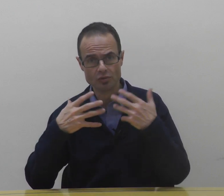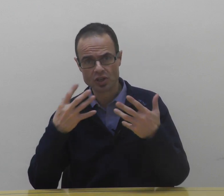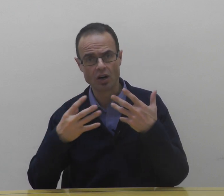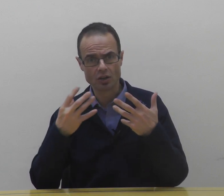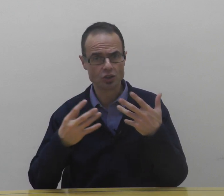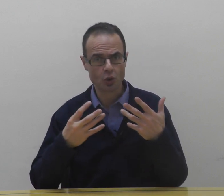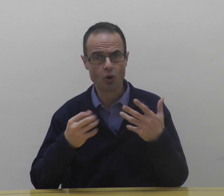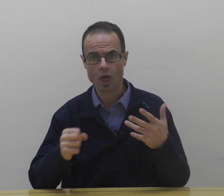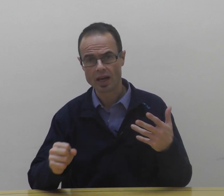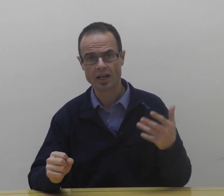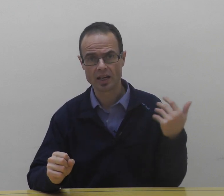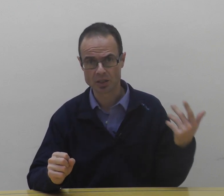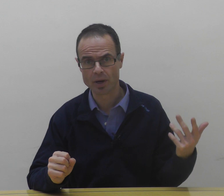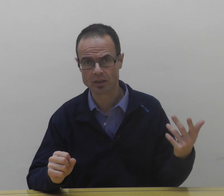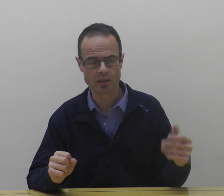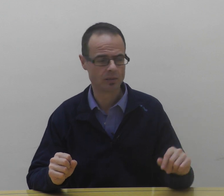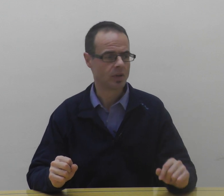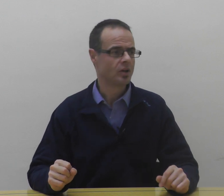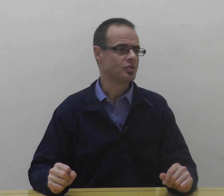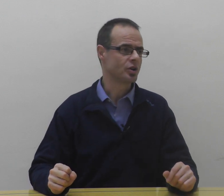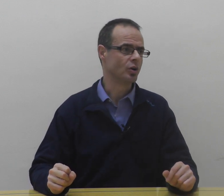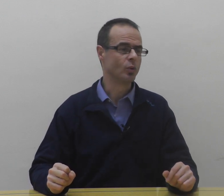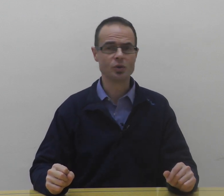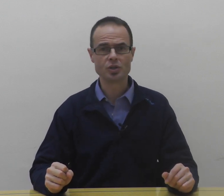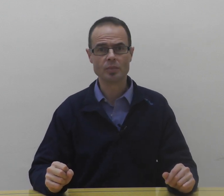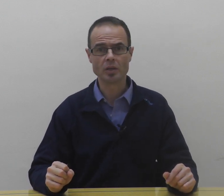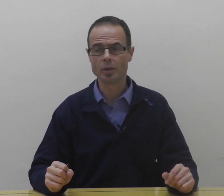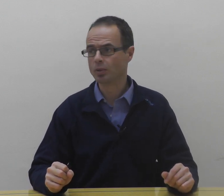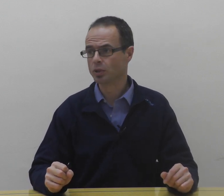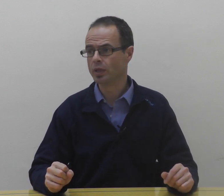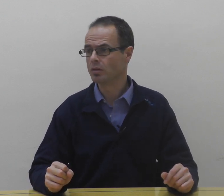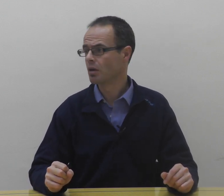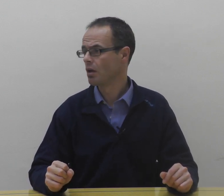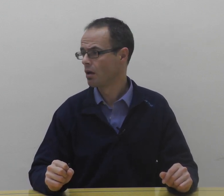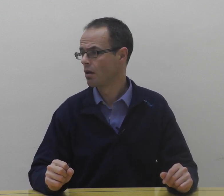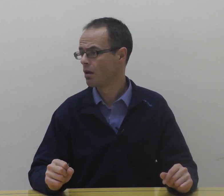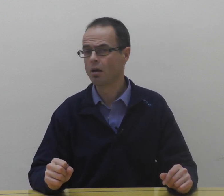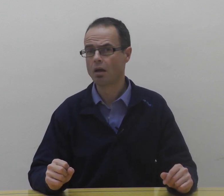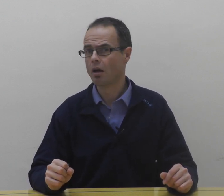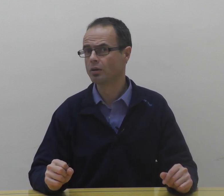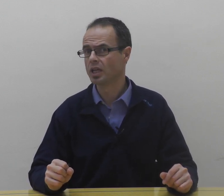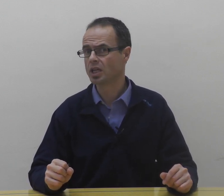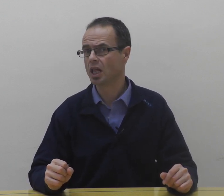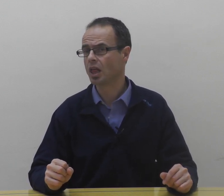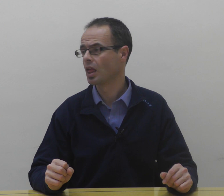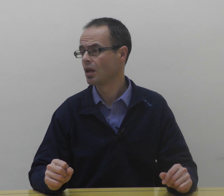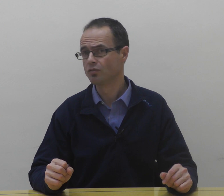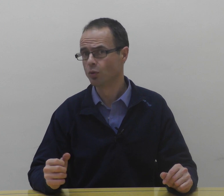the tongue and the jaw independently. So what you see many people doing is holding their tongue forward